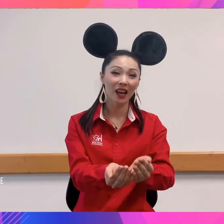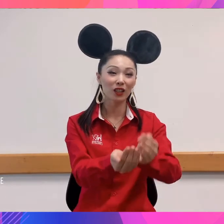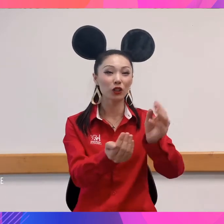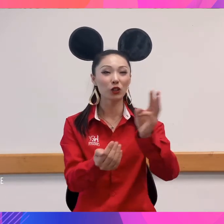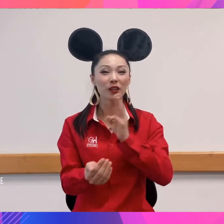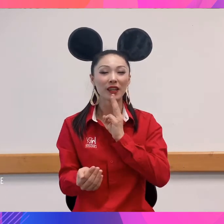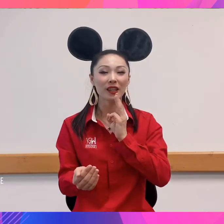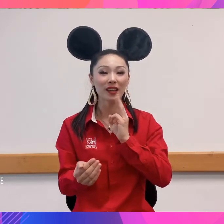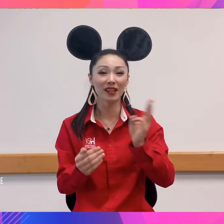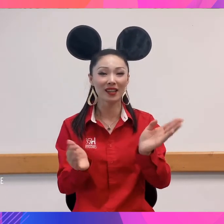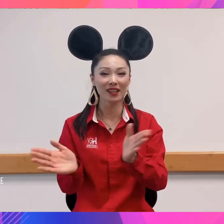stream.